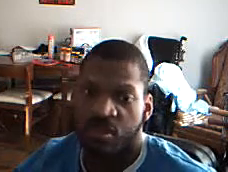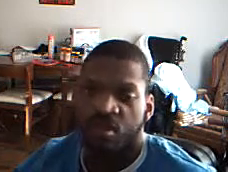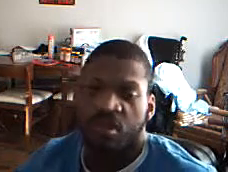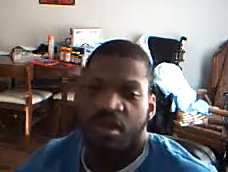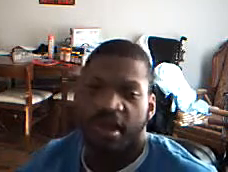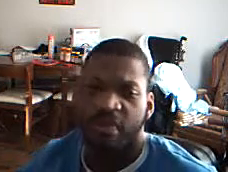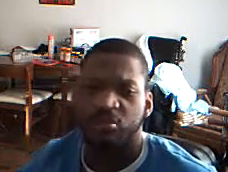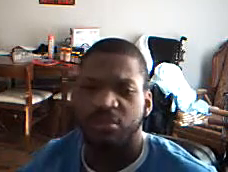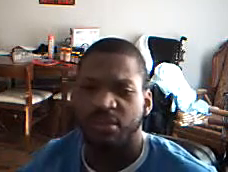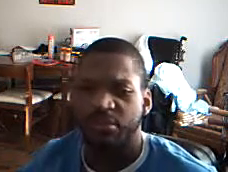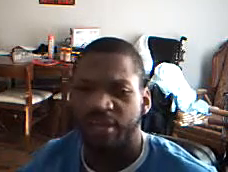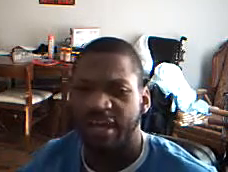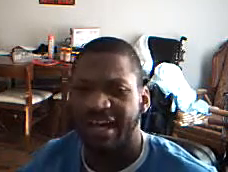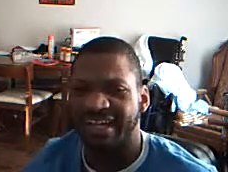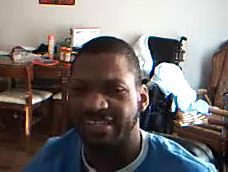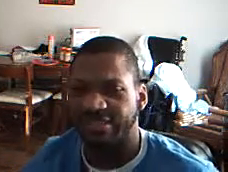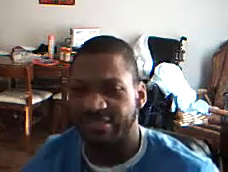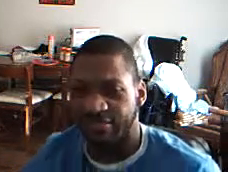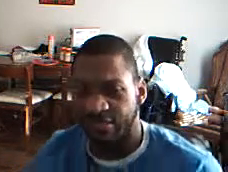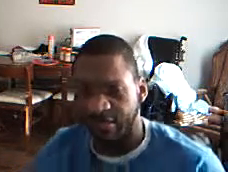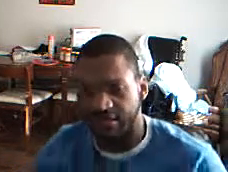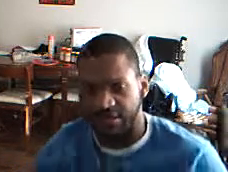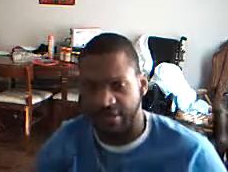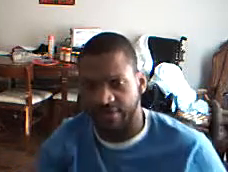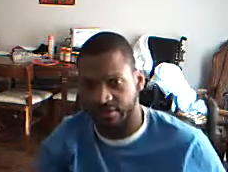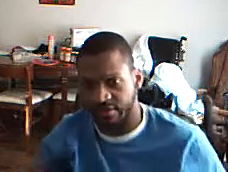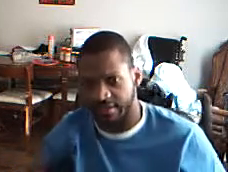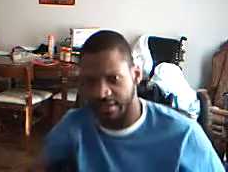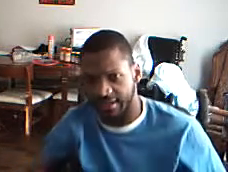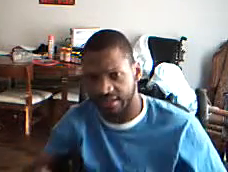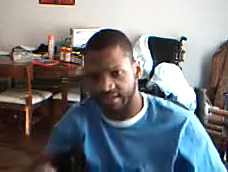Hey, what's up you guys? is NinjaXTX.